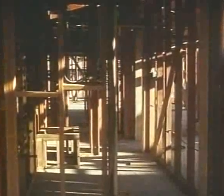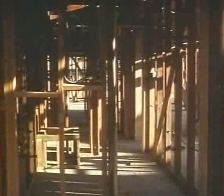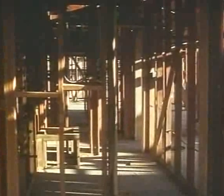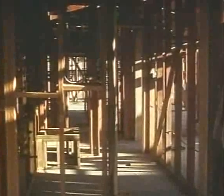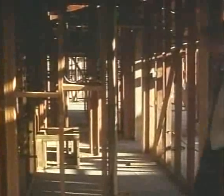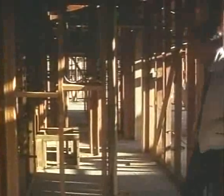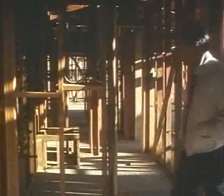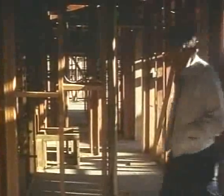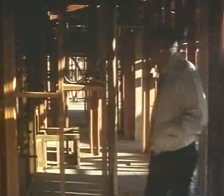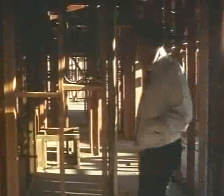You never